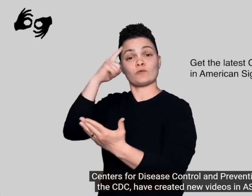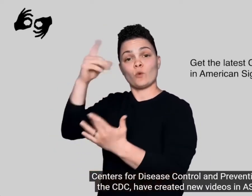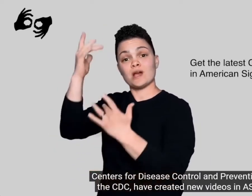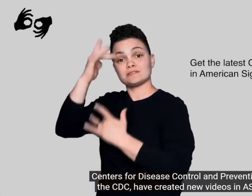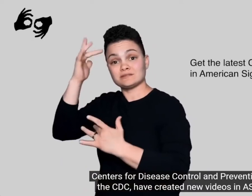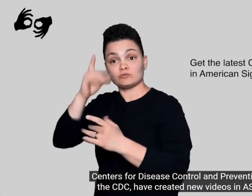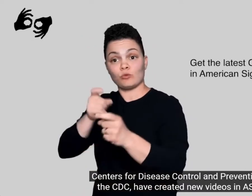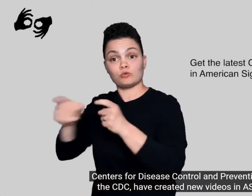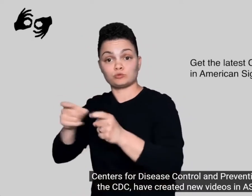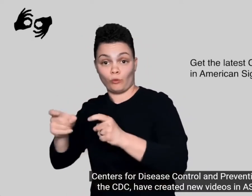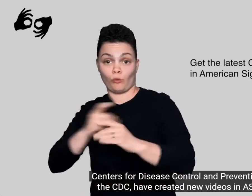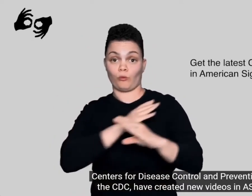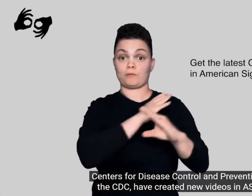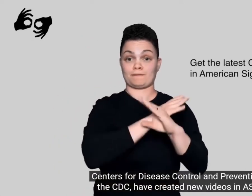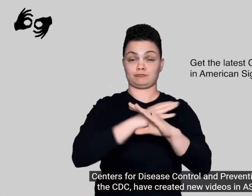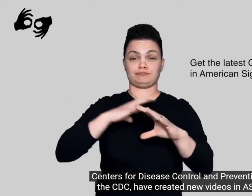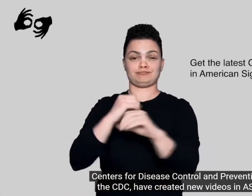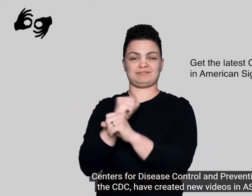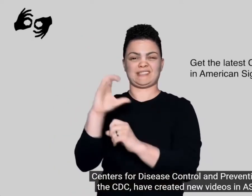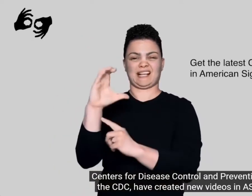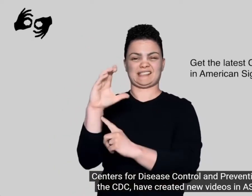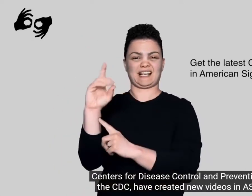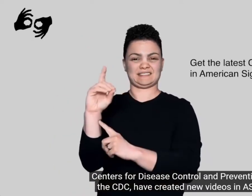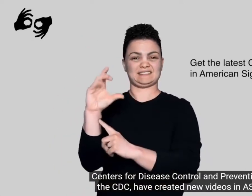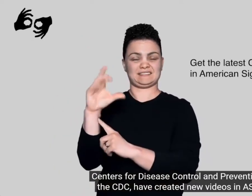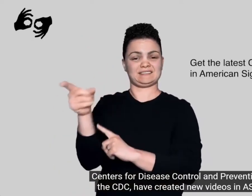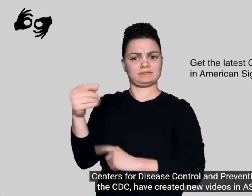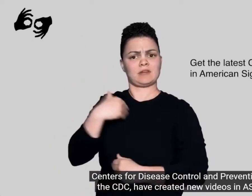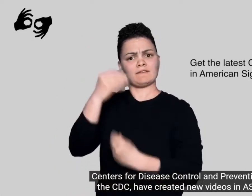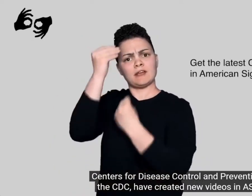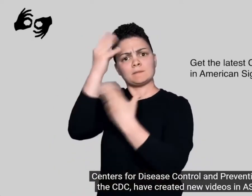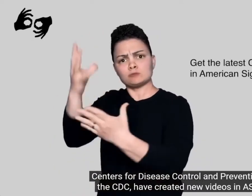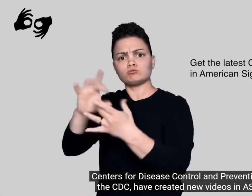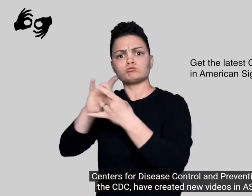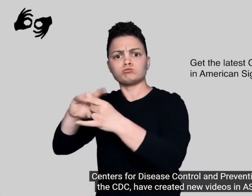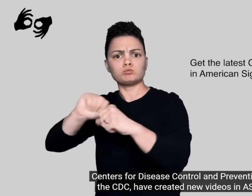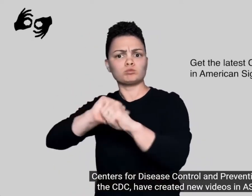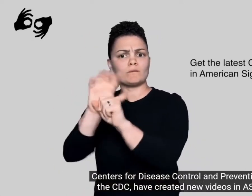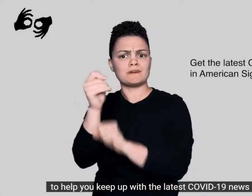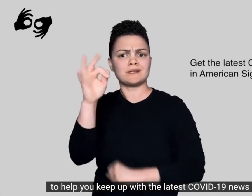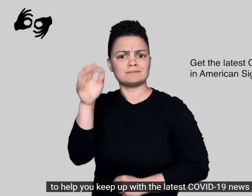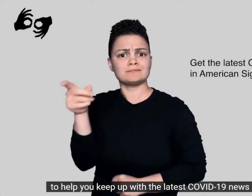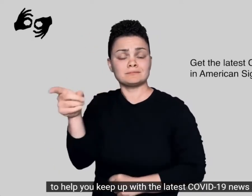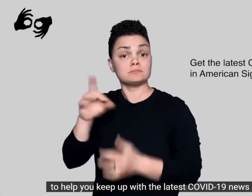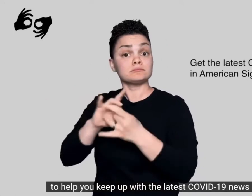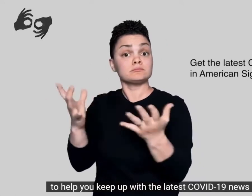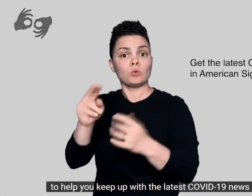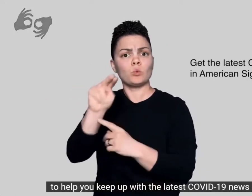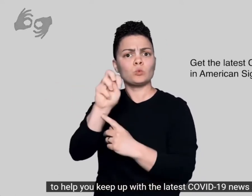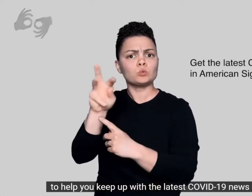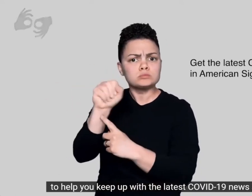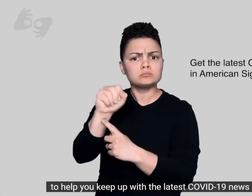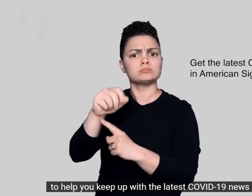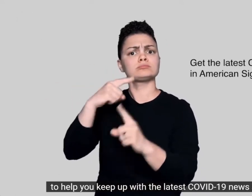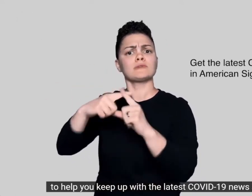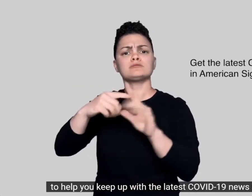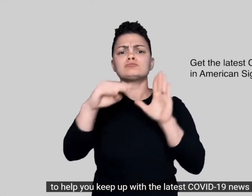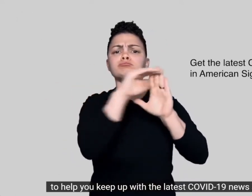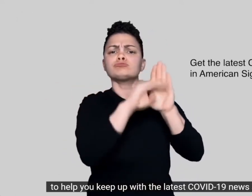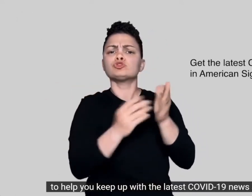for Disease Control and Prevention, the CDC, have created new videos in American Sign Language to help you keep up with the